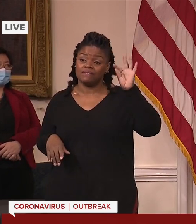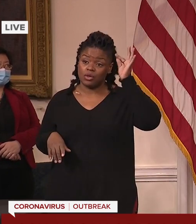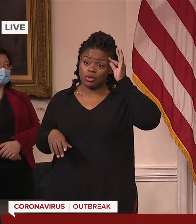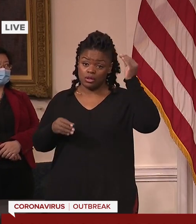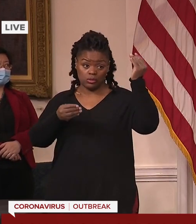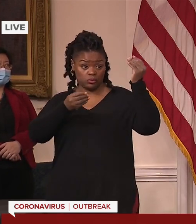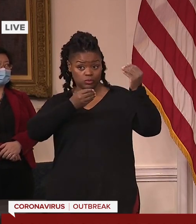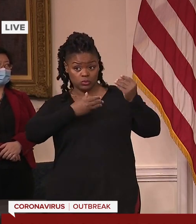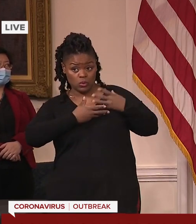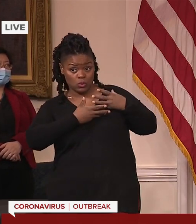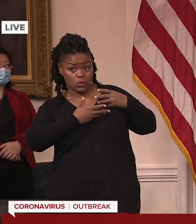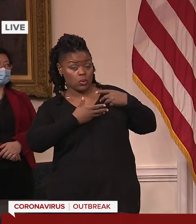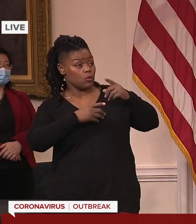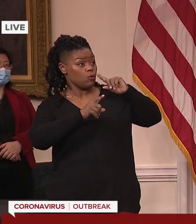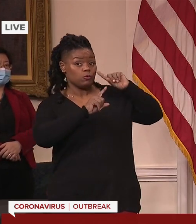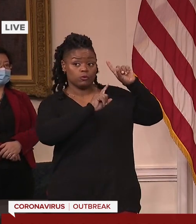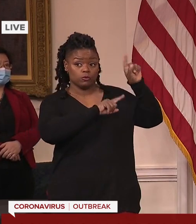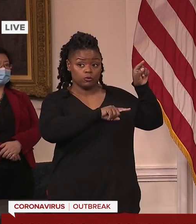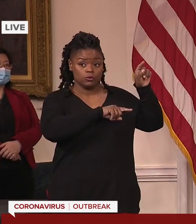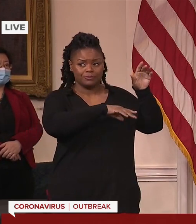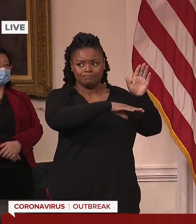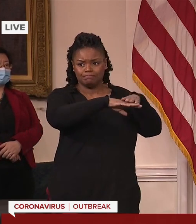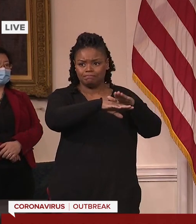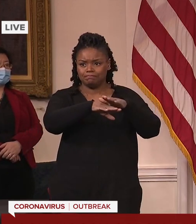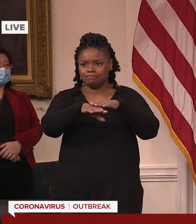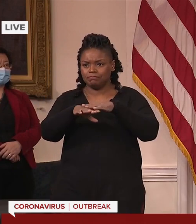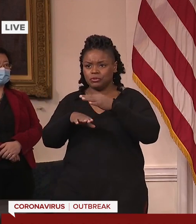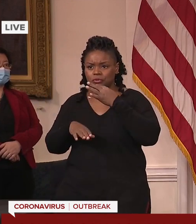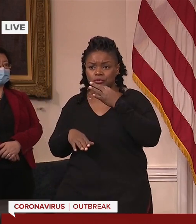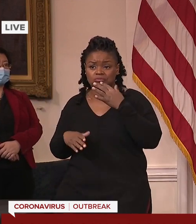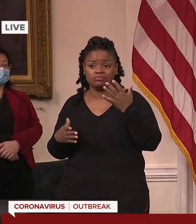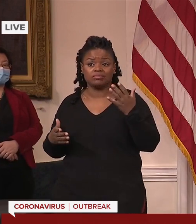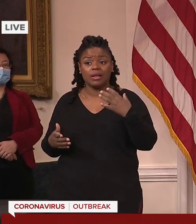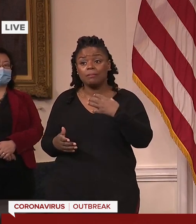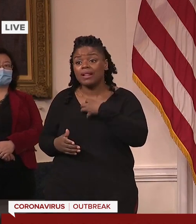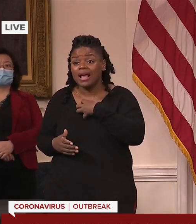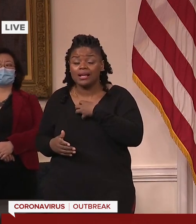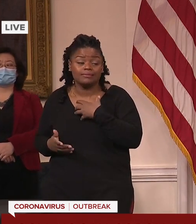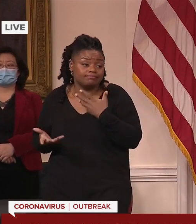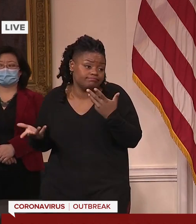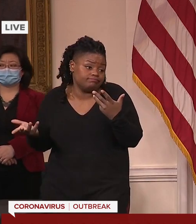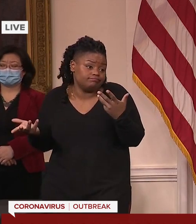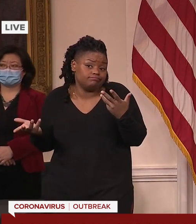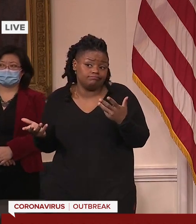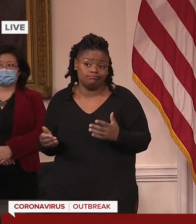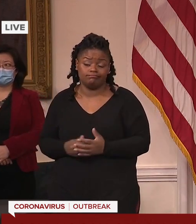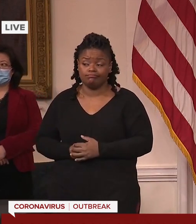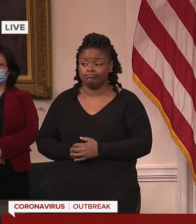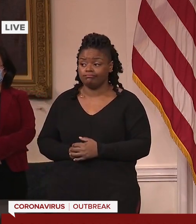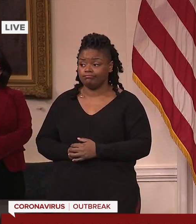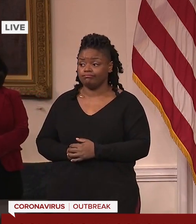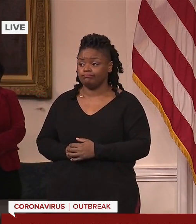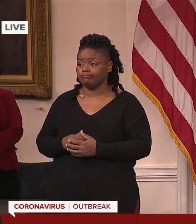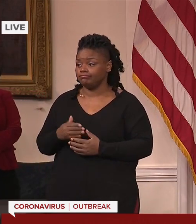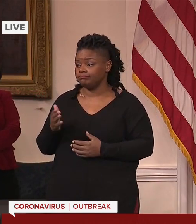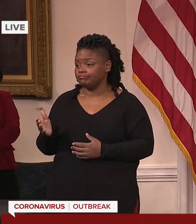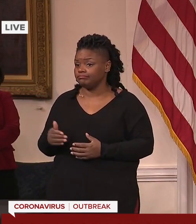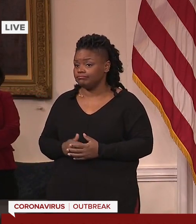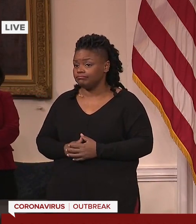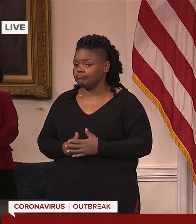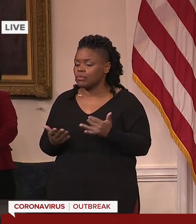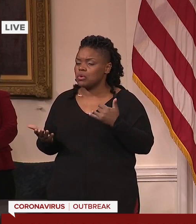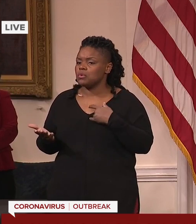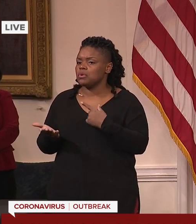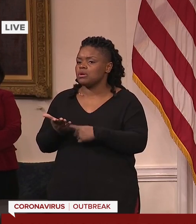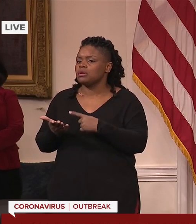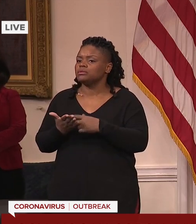about it or they can get to work and do their job. You know, I'm talking to the Hopkins people today. They are the Hopkins. And one